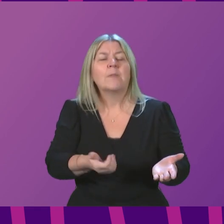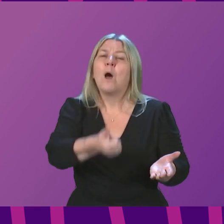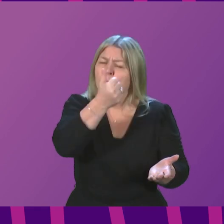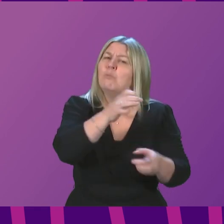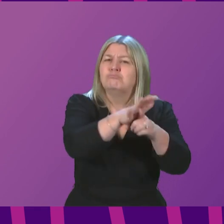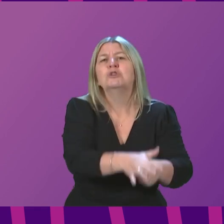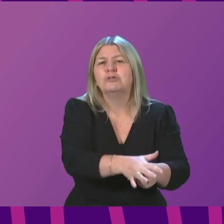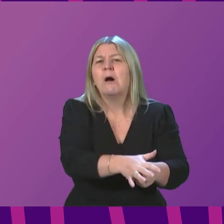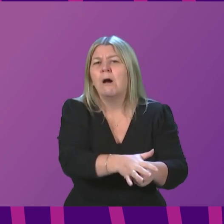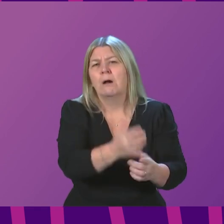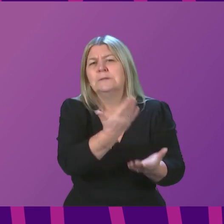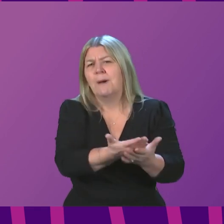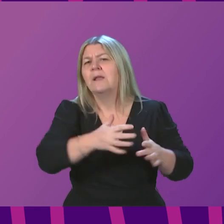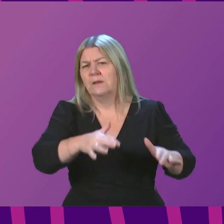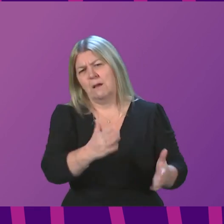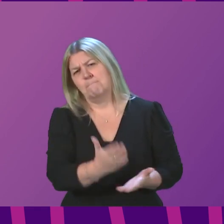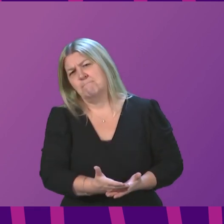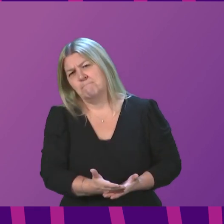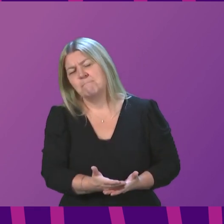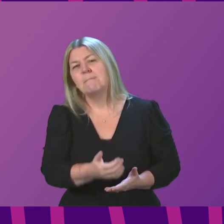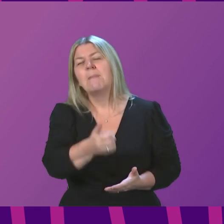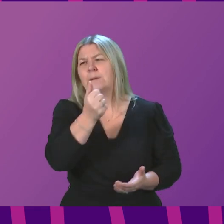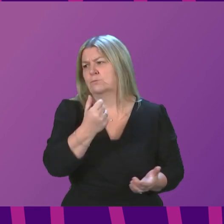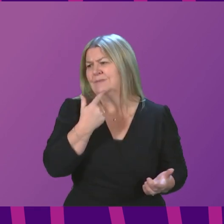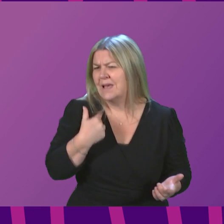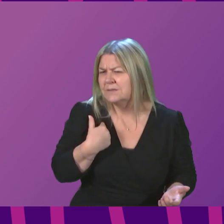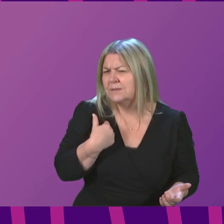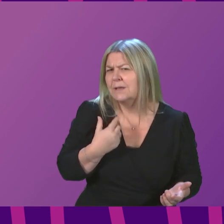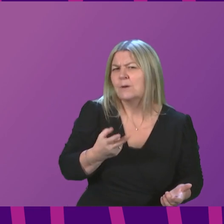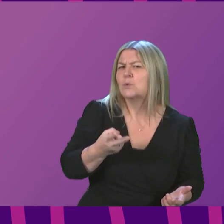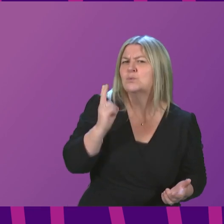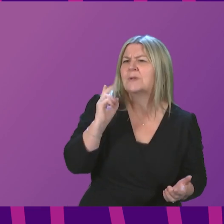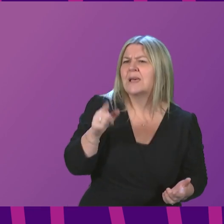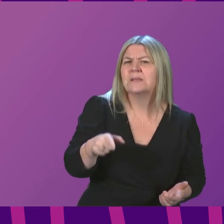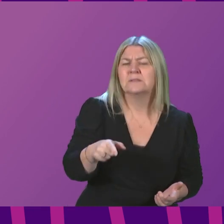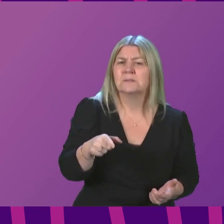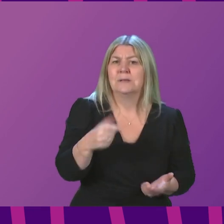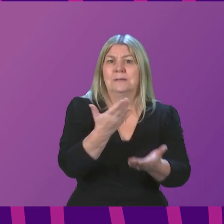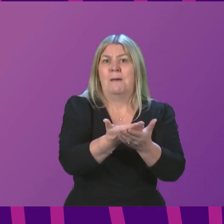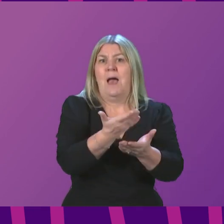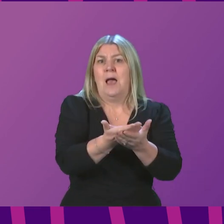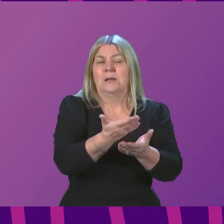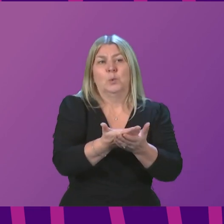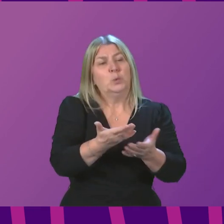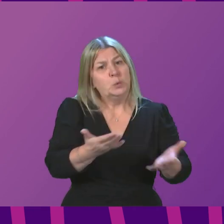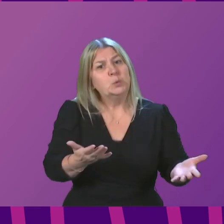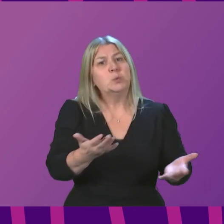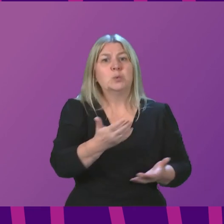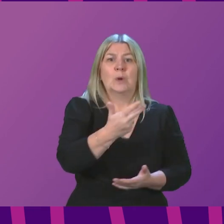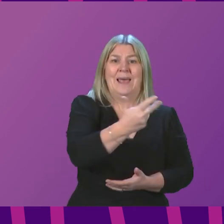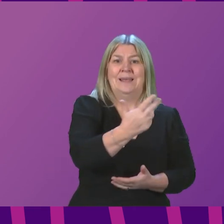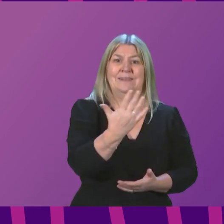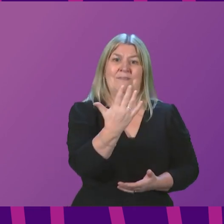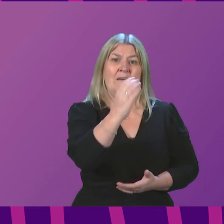pressure. Yesterday or the day before, demand took up about 85 per cent